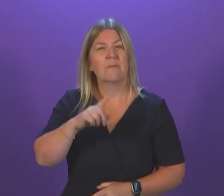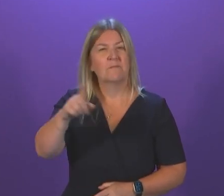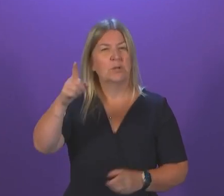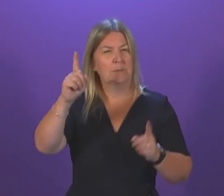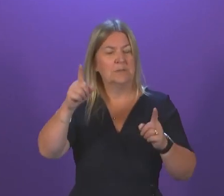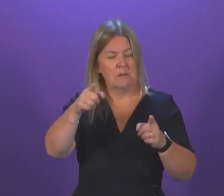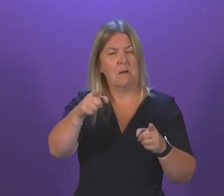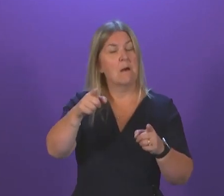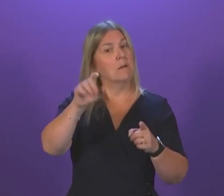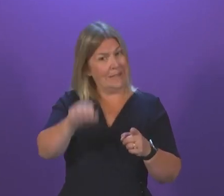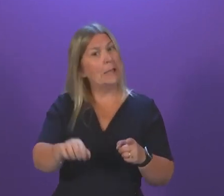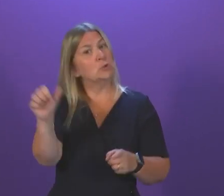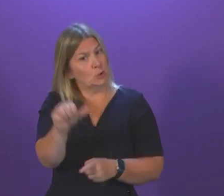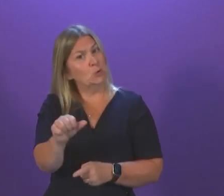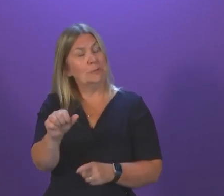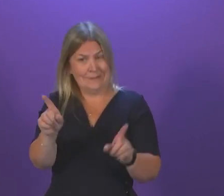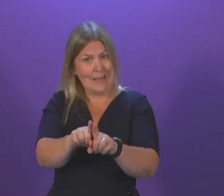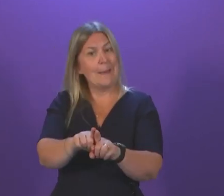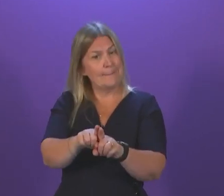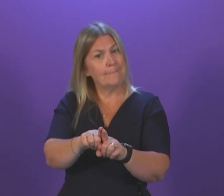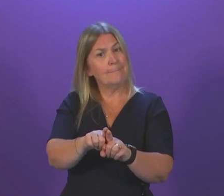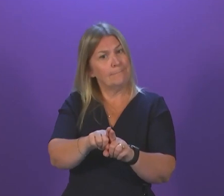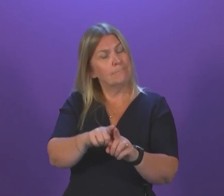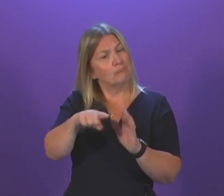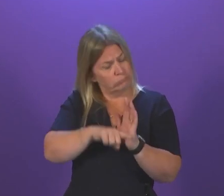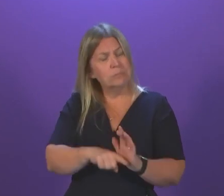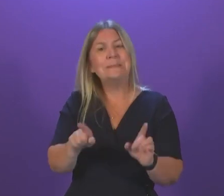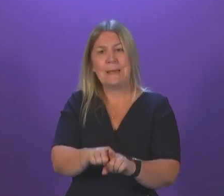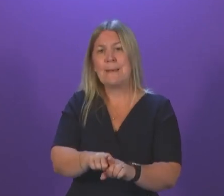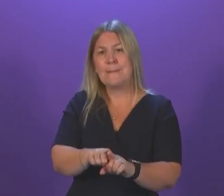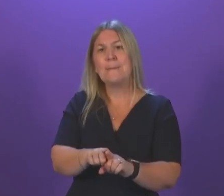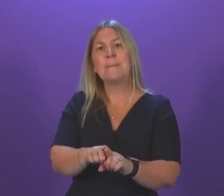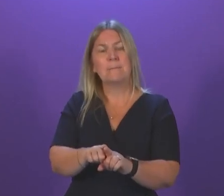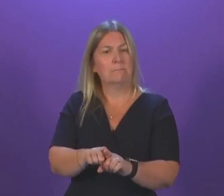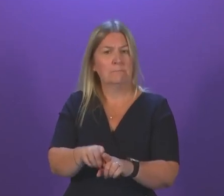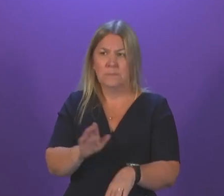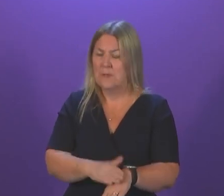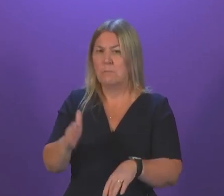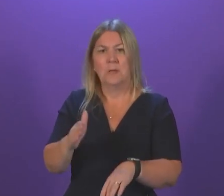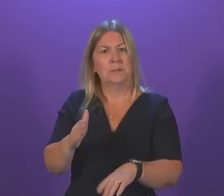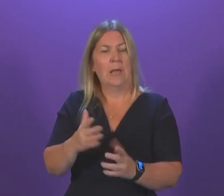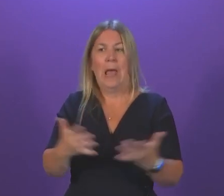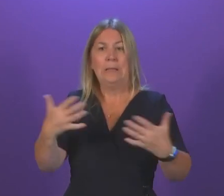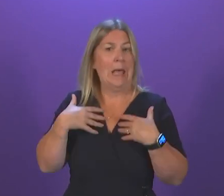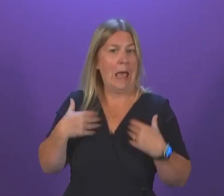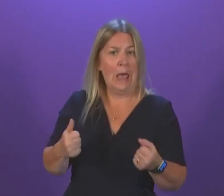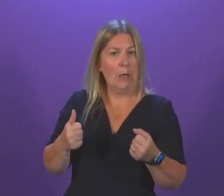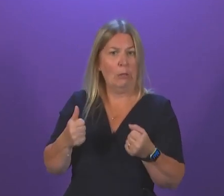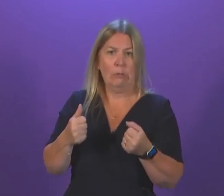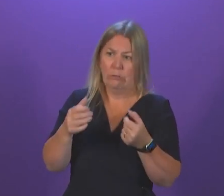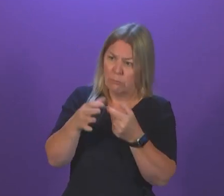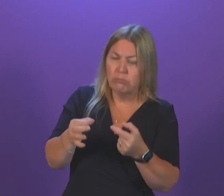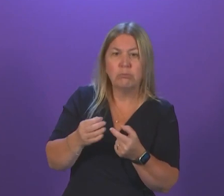circumstances will be different but I would say the principles behind that statement should apply to anyone with any health condition. Nobody should feel